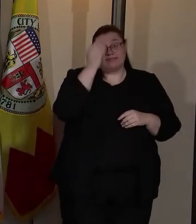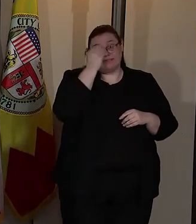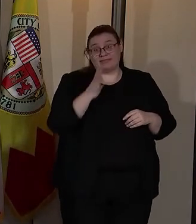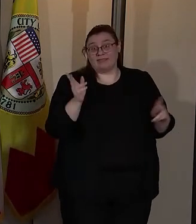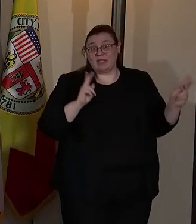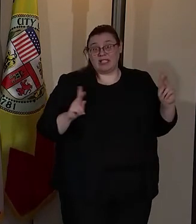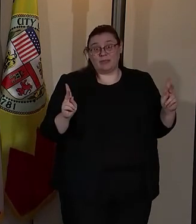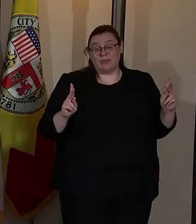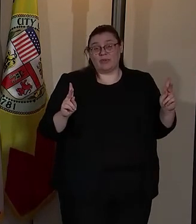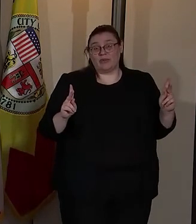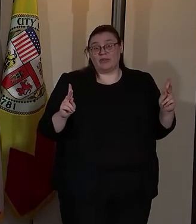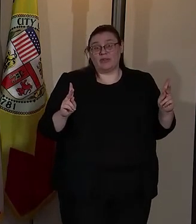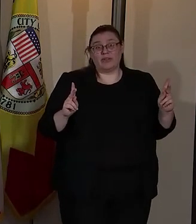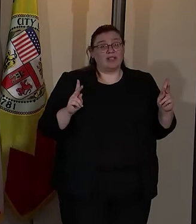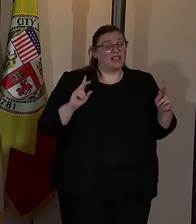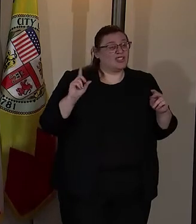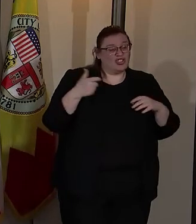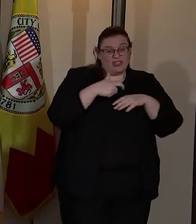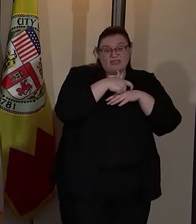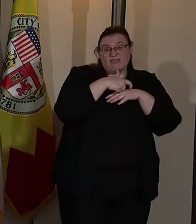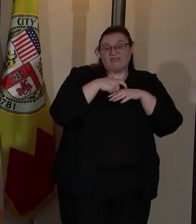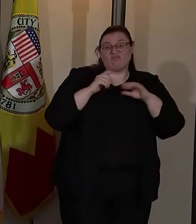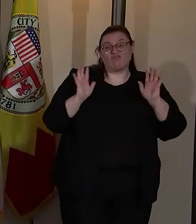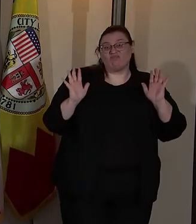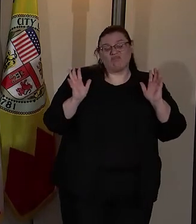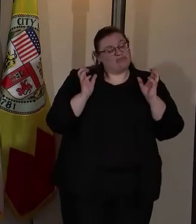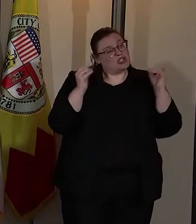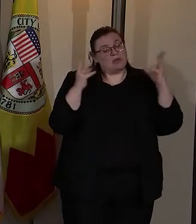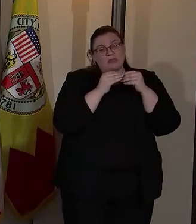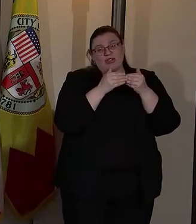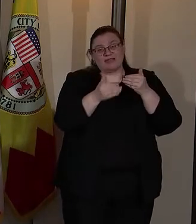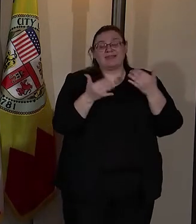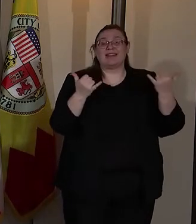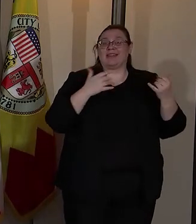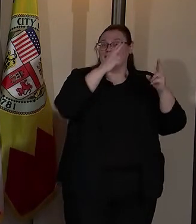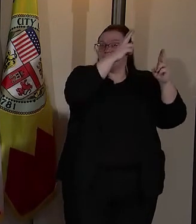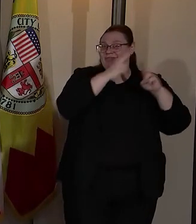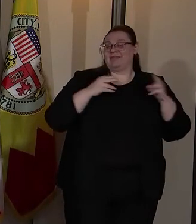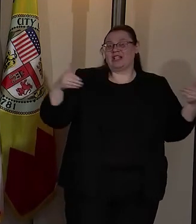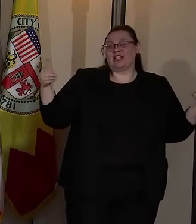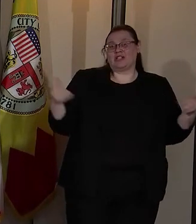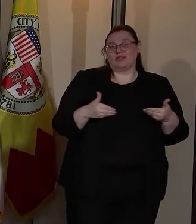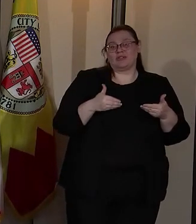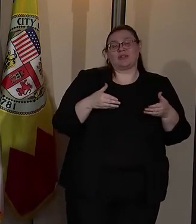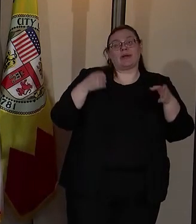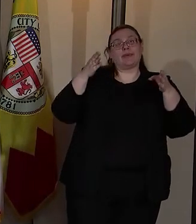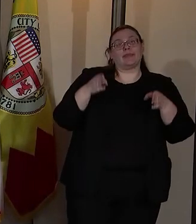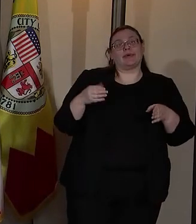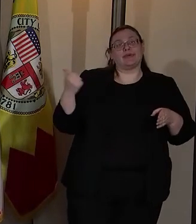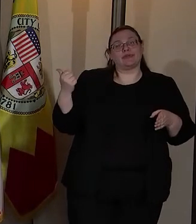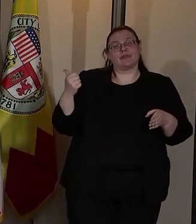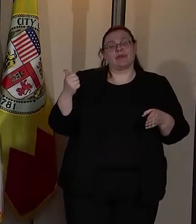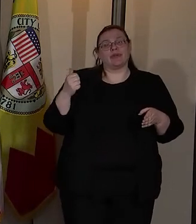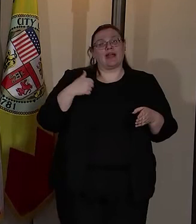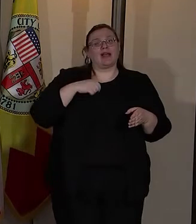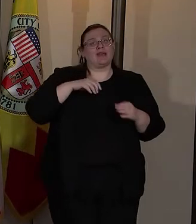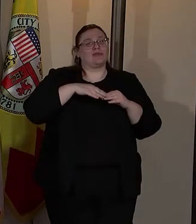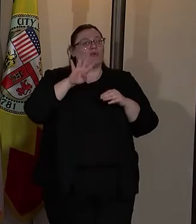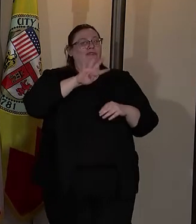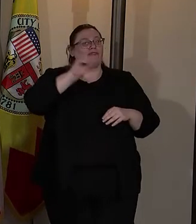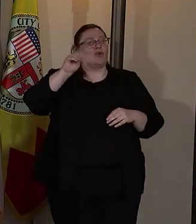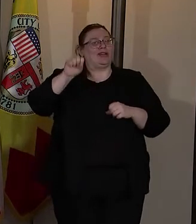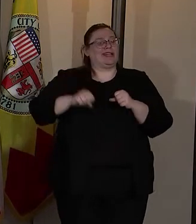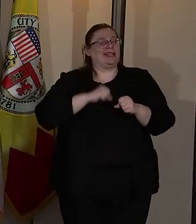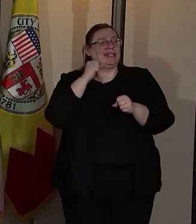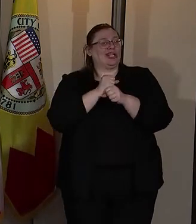this is really just the beginning. So it's now my honor to introduce a person who has got a 40-plus year